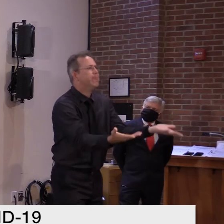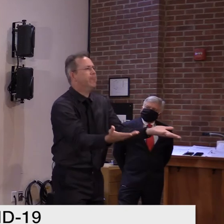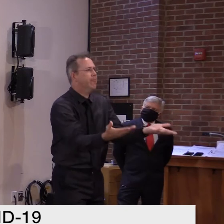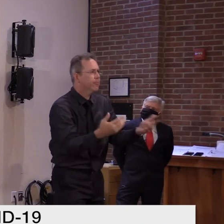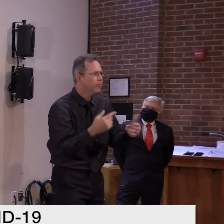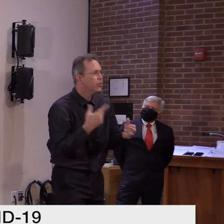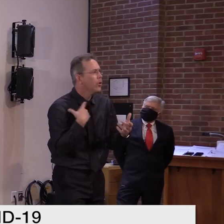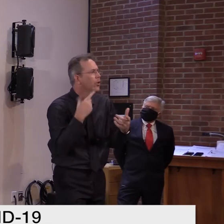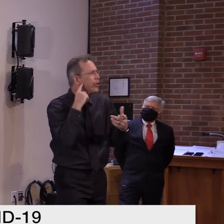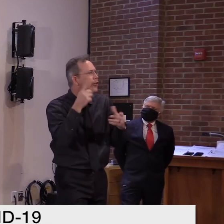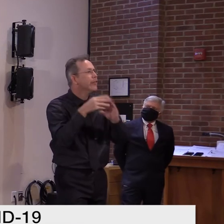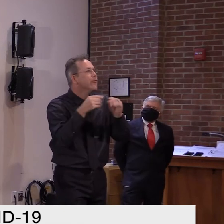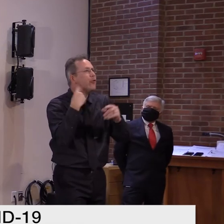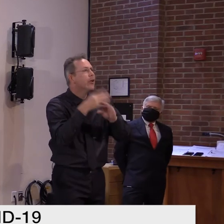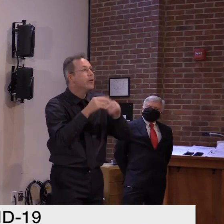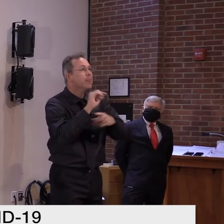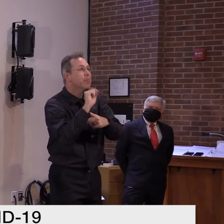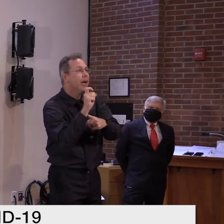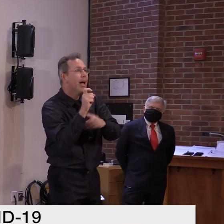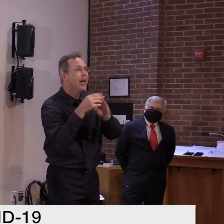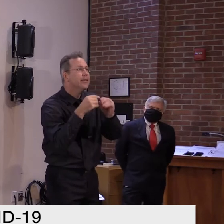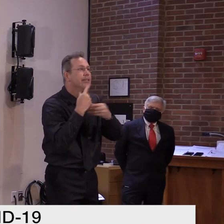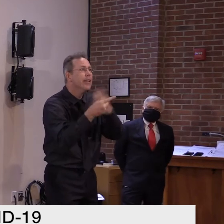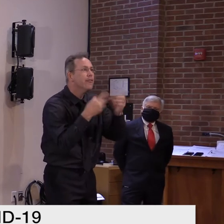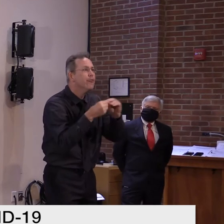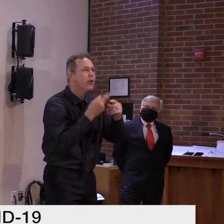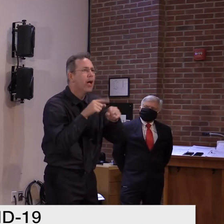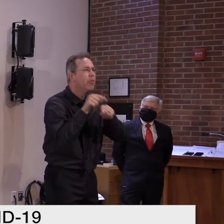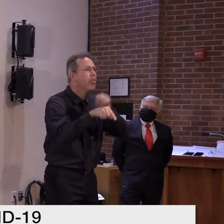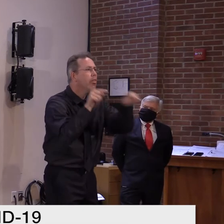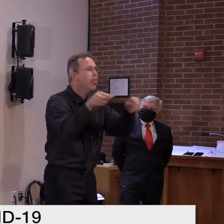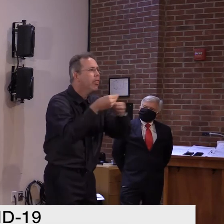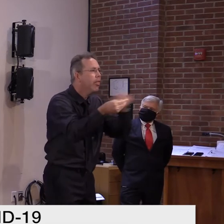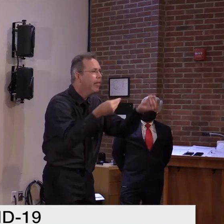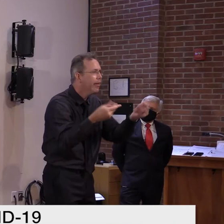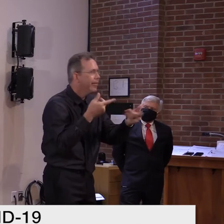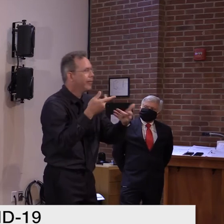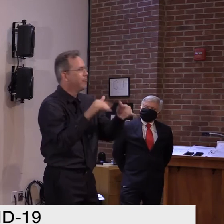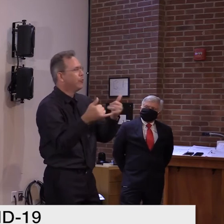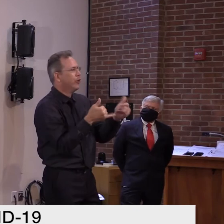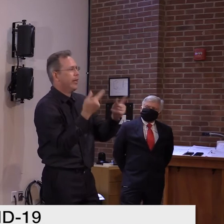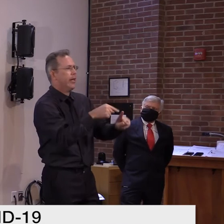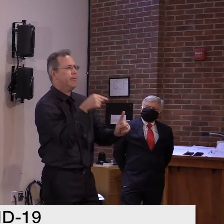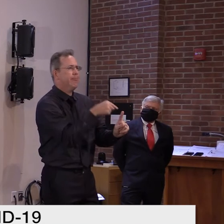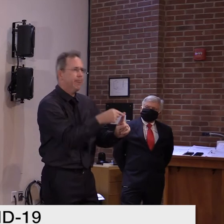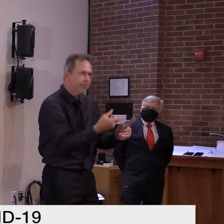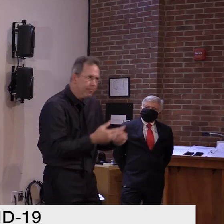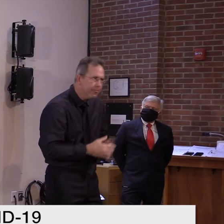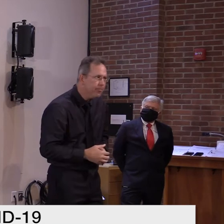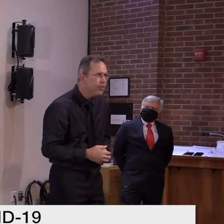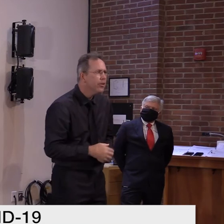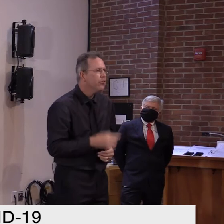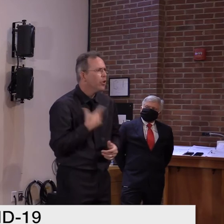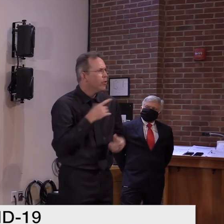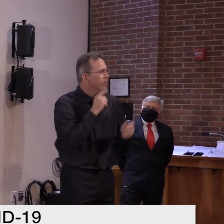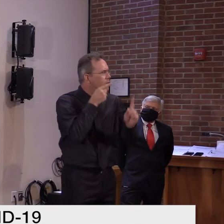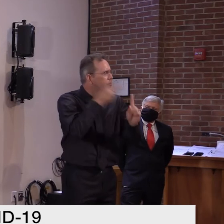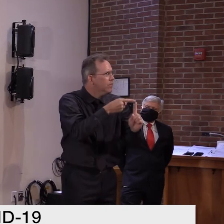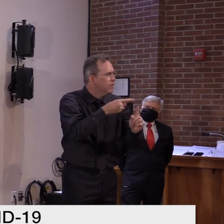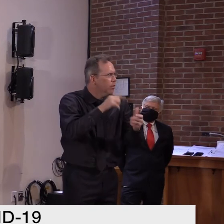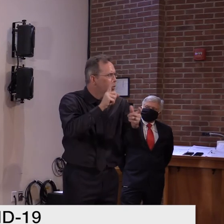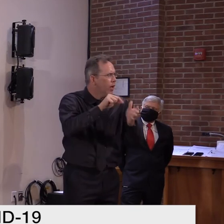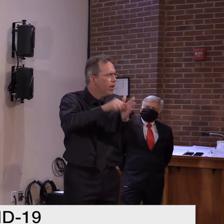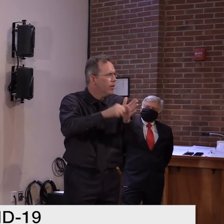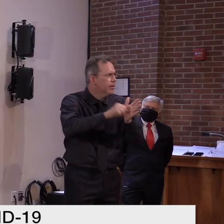not participating in Halloween parties and so forth. We were very specific about that about two or three weeks